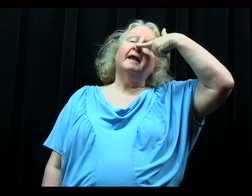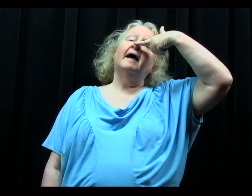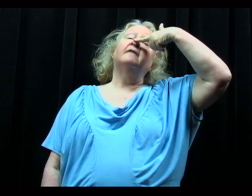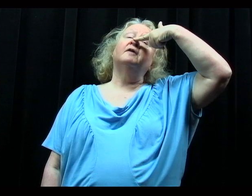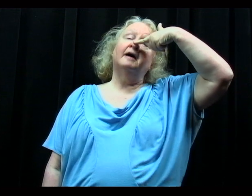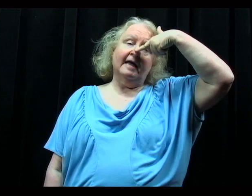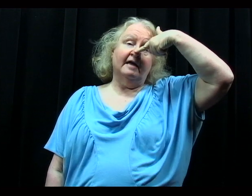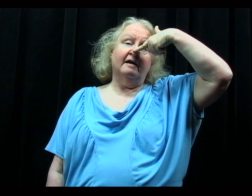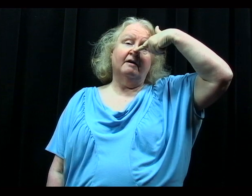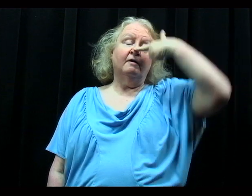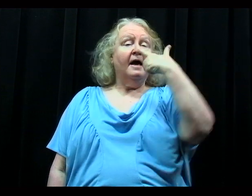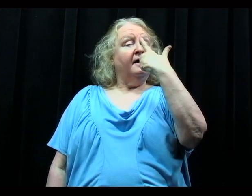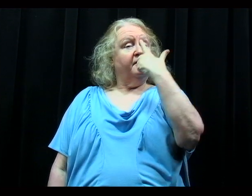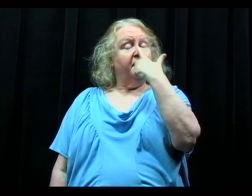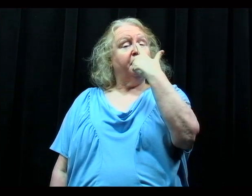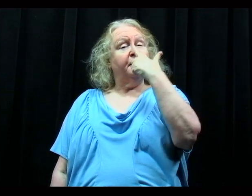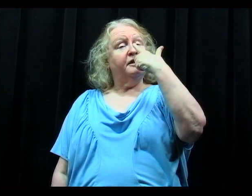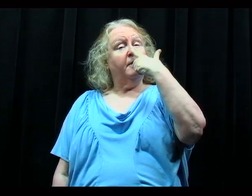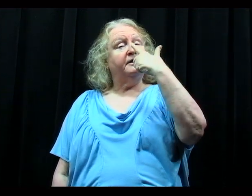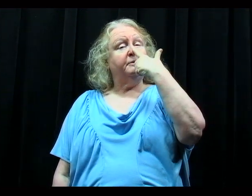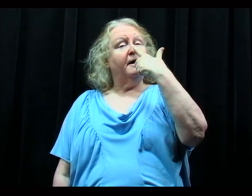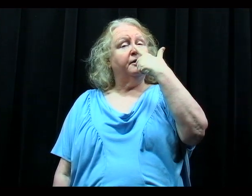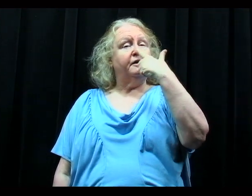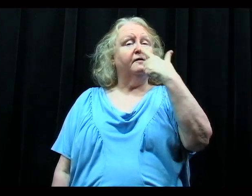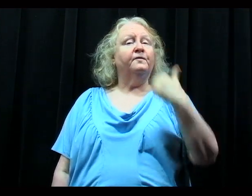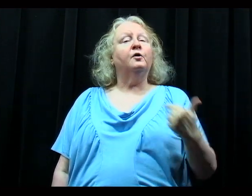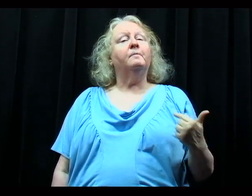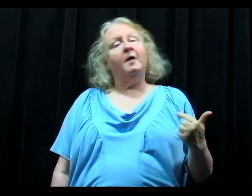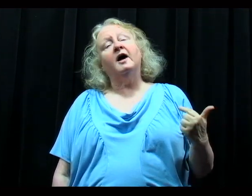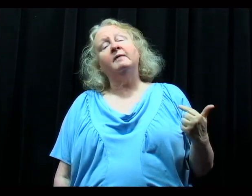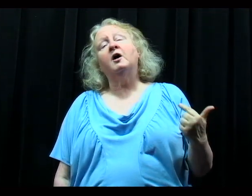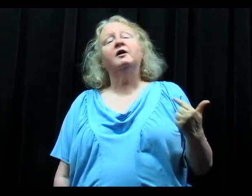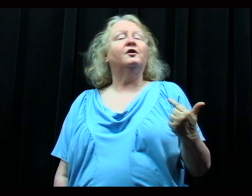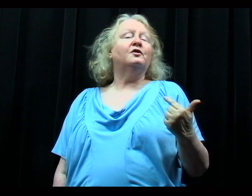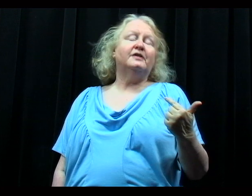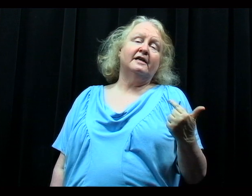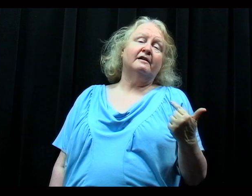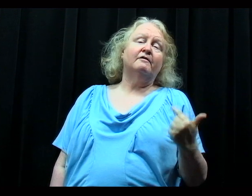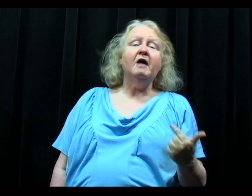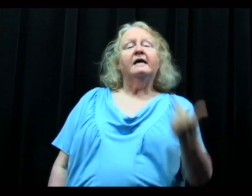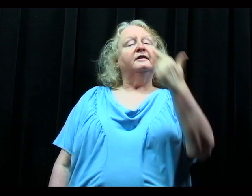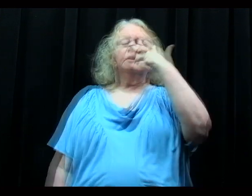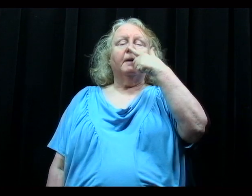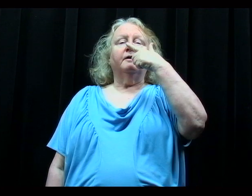have I here? This is my smell sniffer, my mother dear. Smell